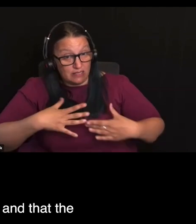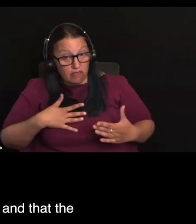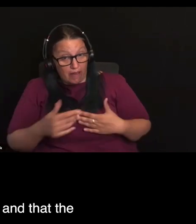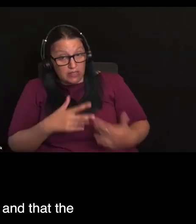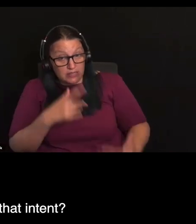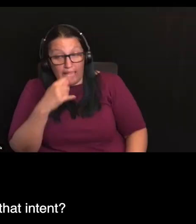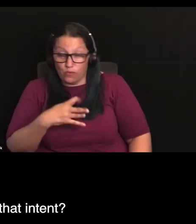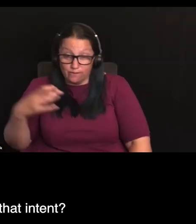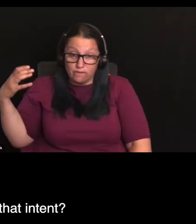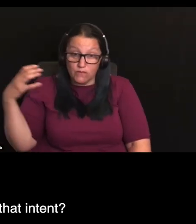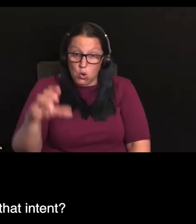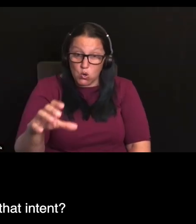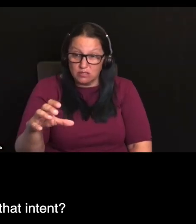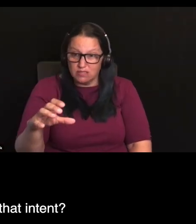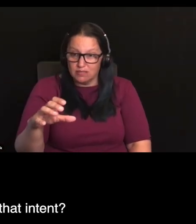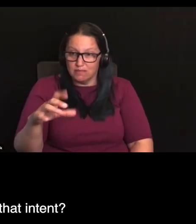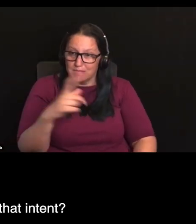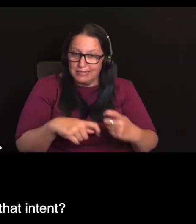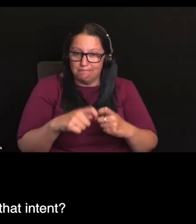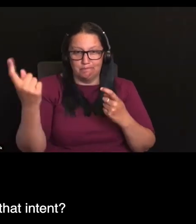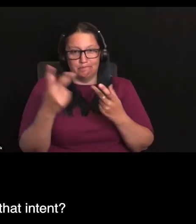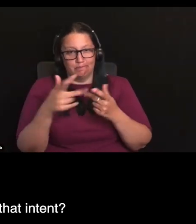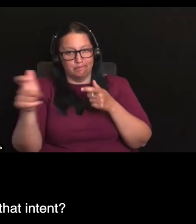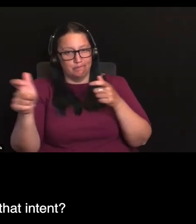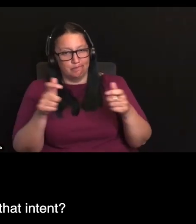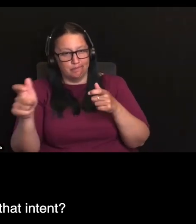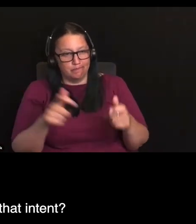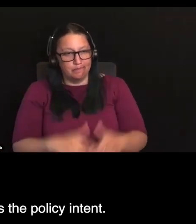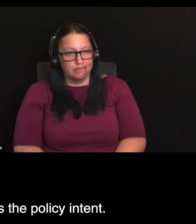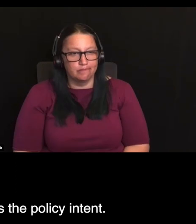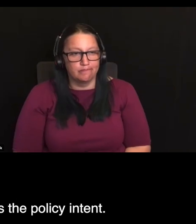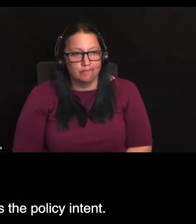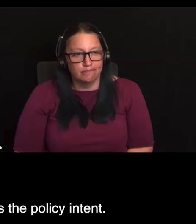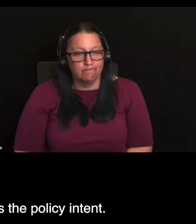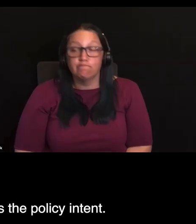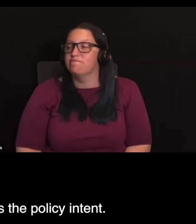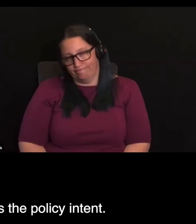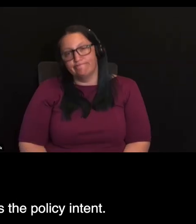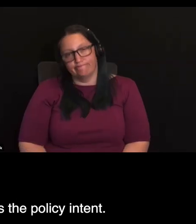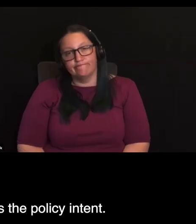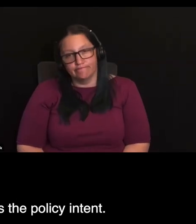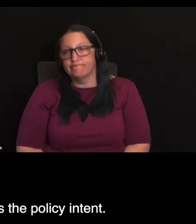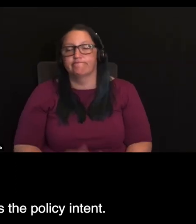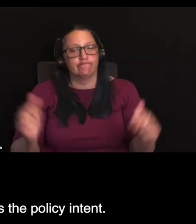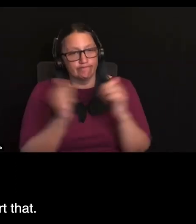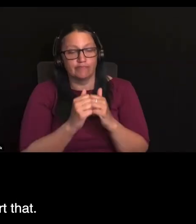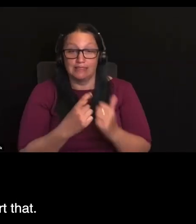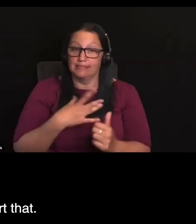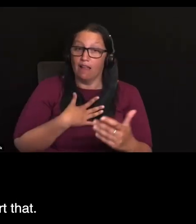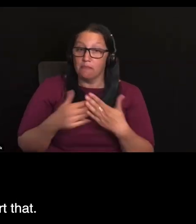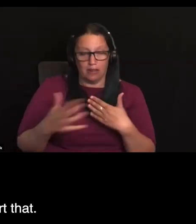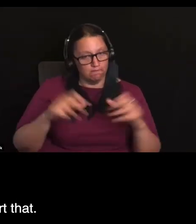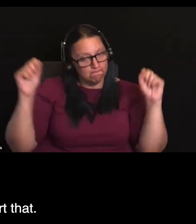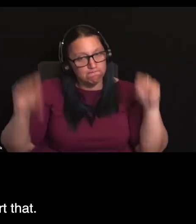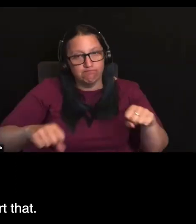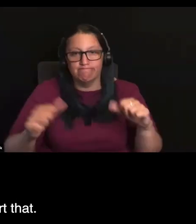that and that the standards won't undermine that intent. I would completely agree that that's the policy intent. So yeah,